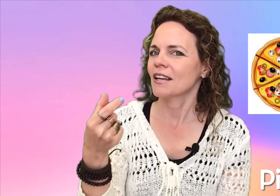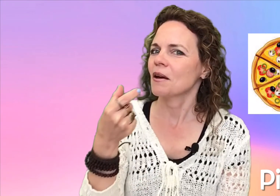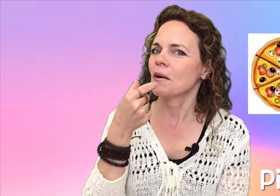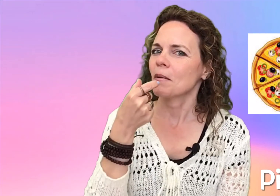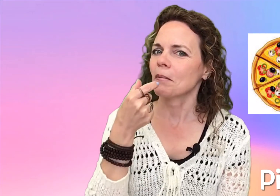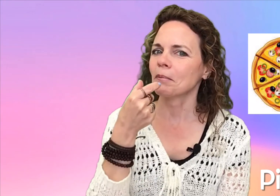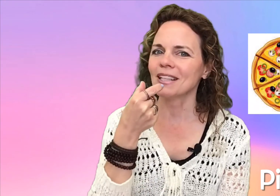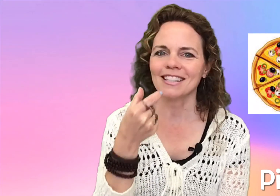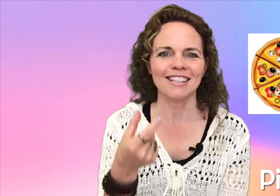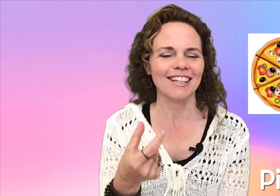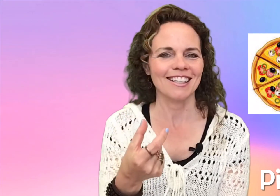Pizza.